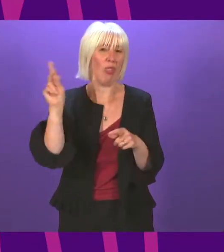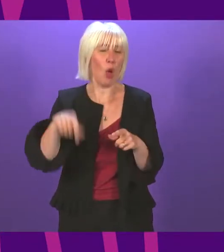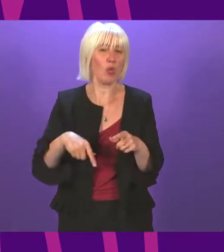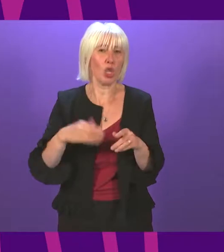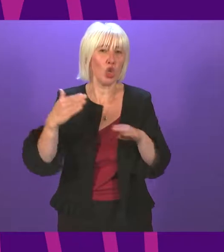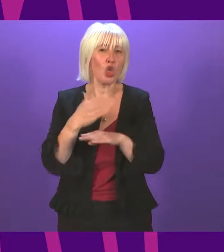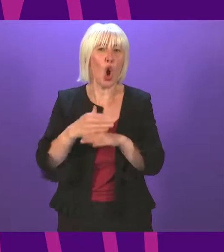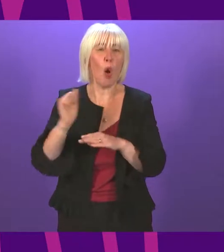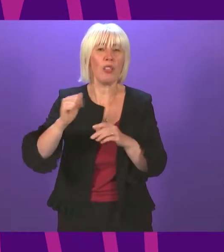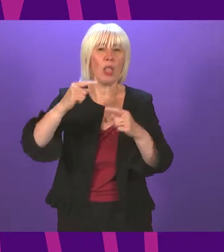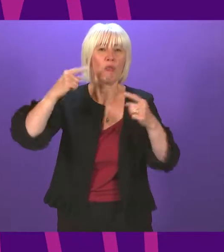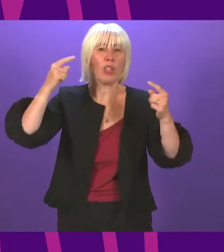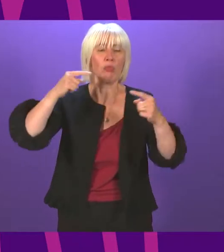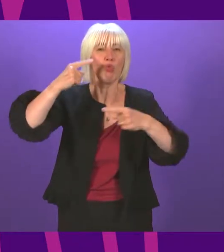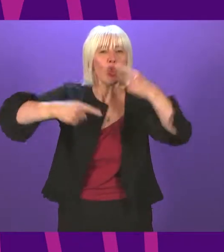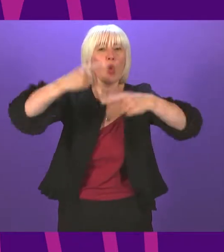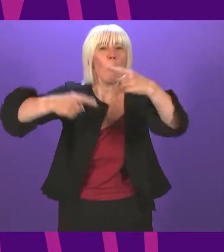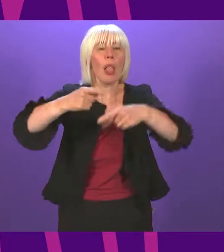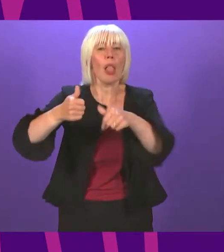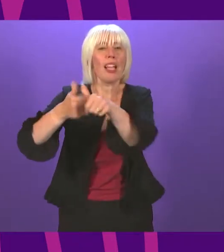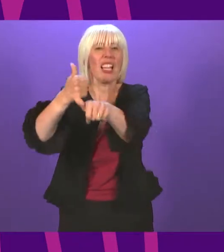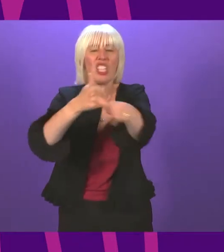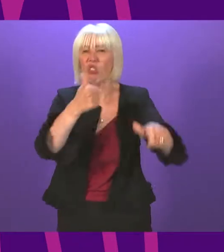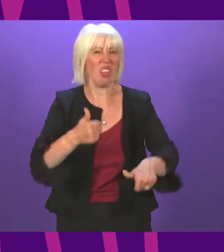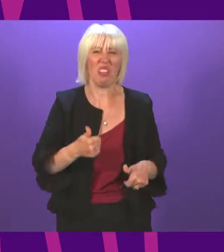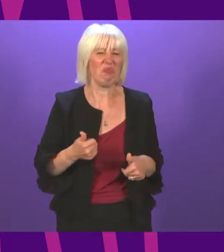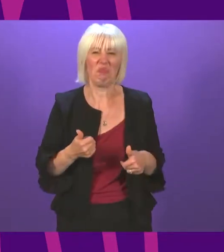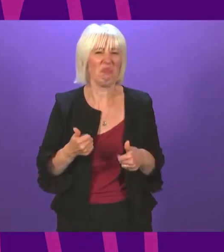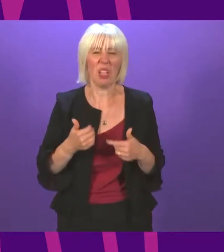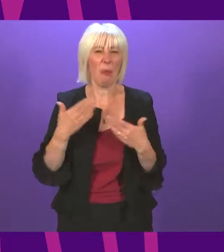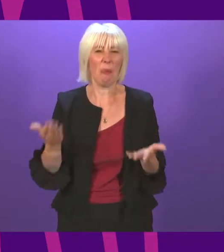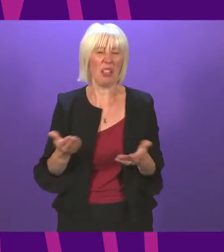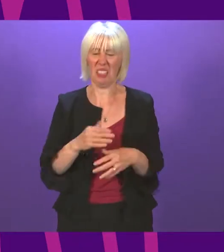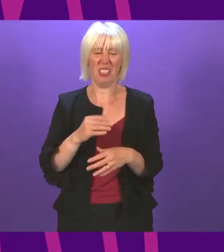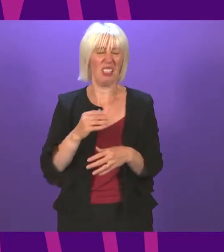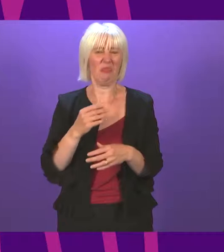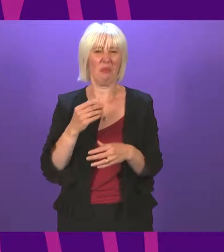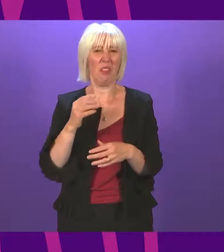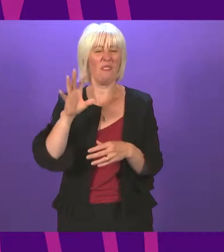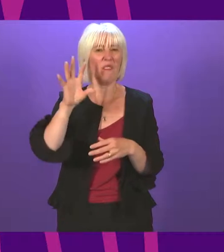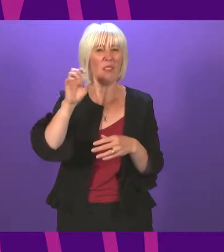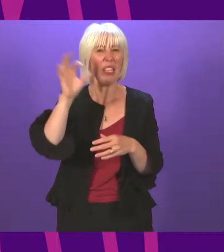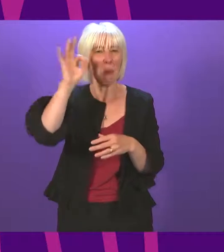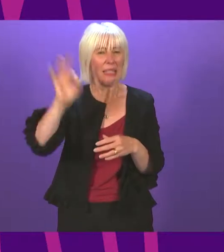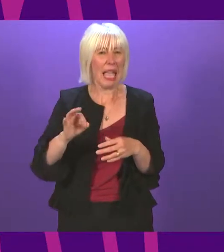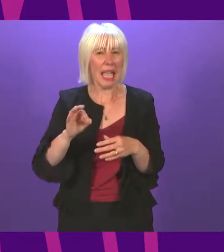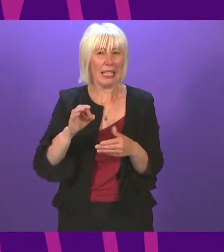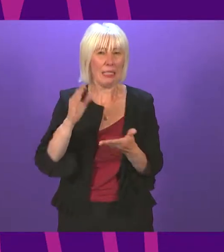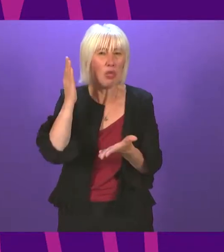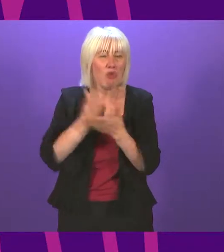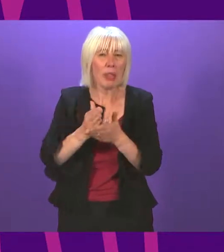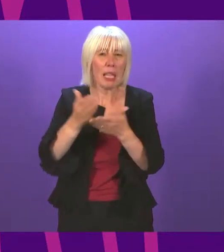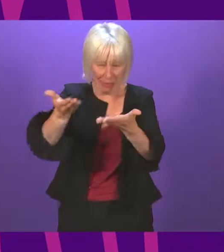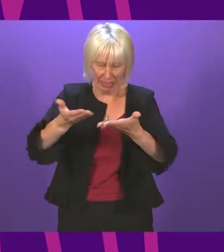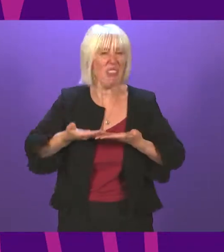The reality is that today, 20,000 jobs, that's 20,000 jobs, 15% of that target has been delivered.